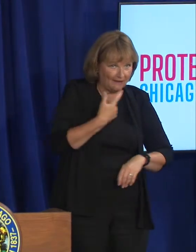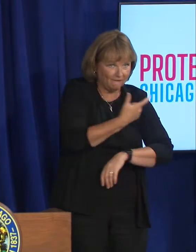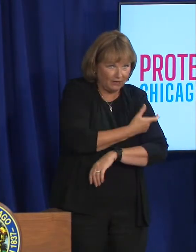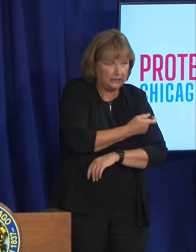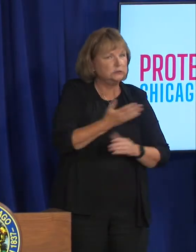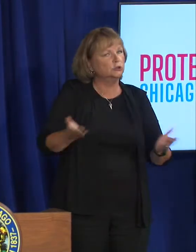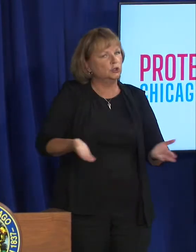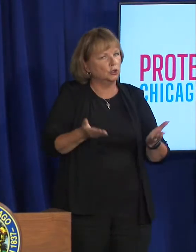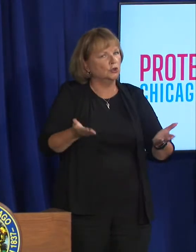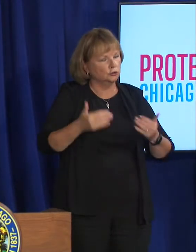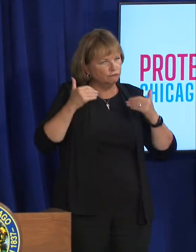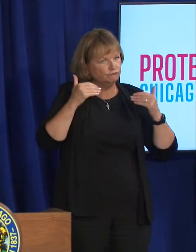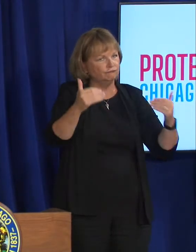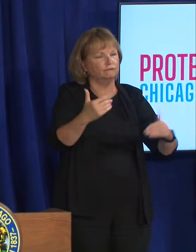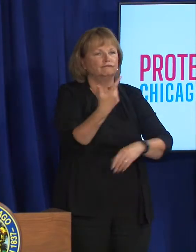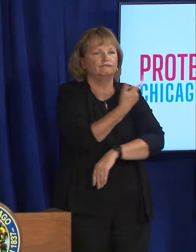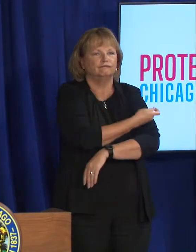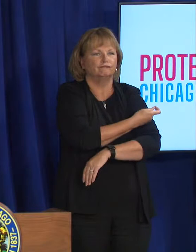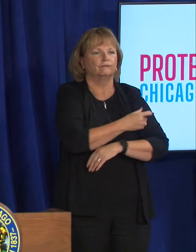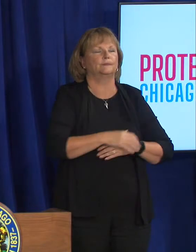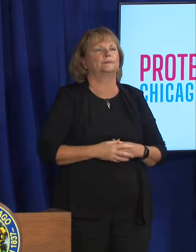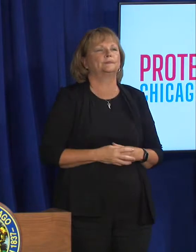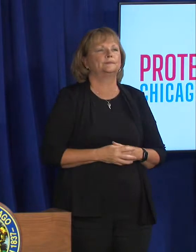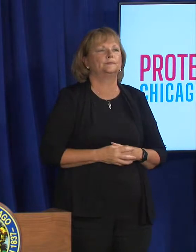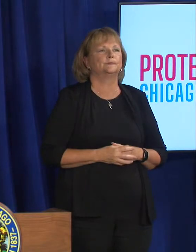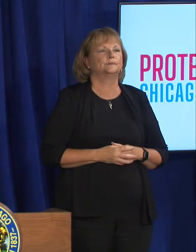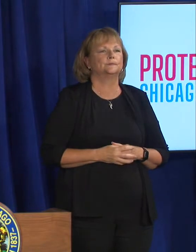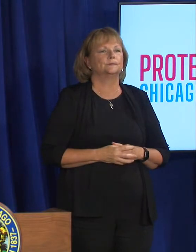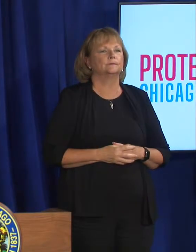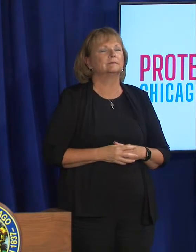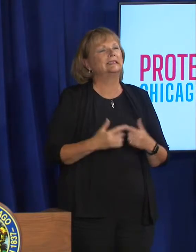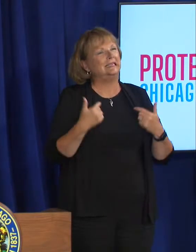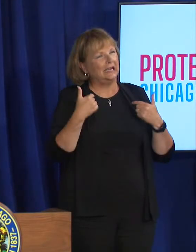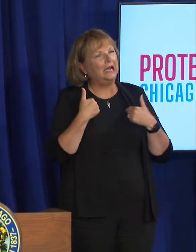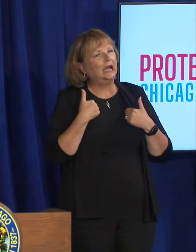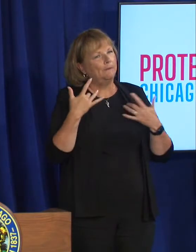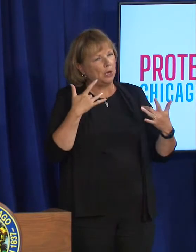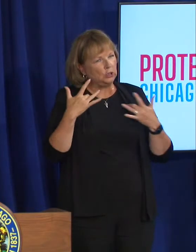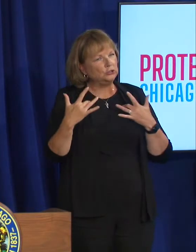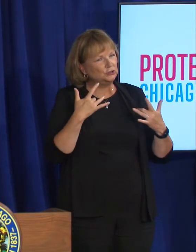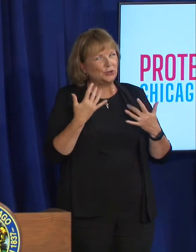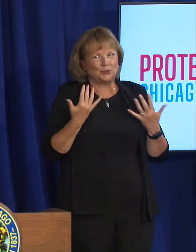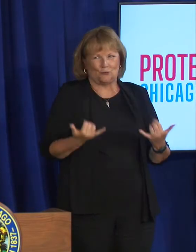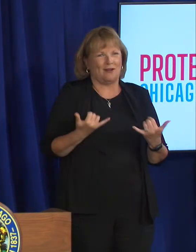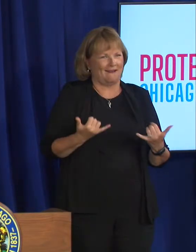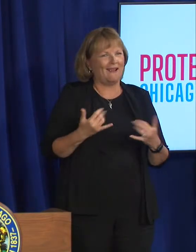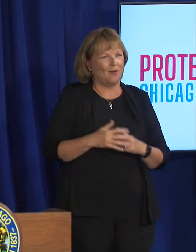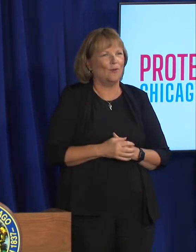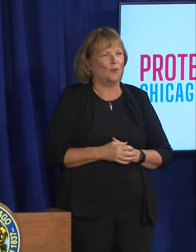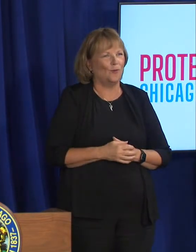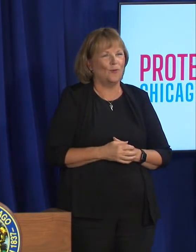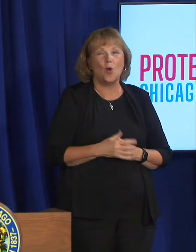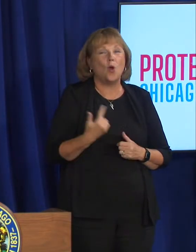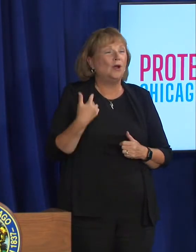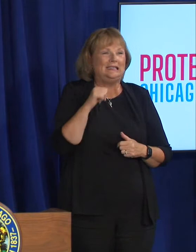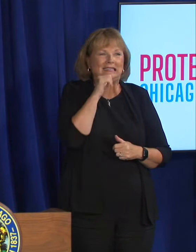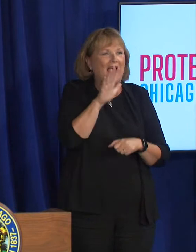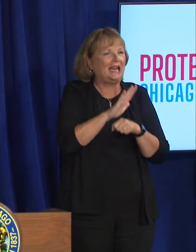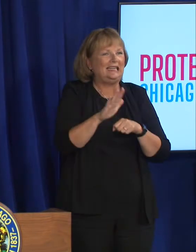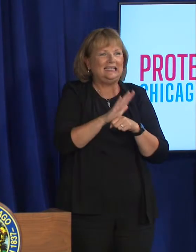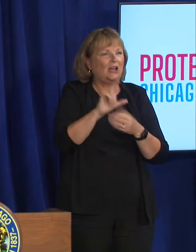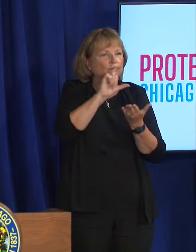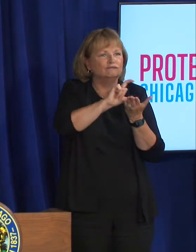accept it. I will say that I'm I'm I am concerned about the moment we're in. We simply do not have enough